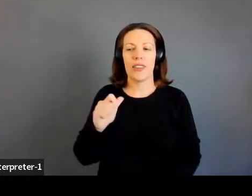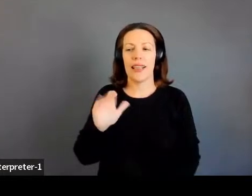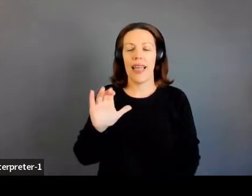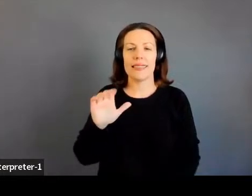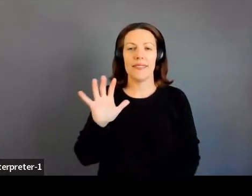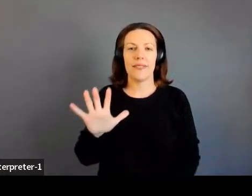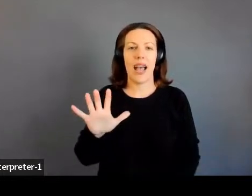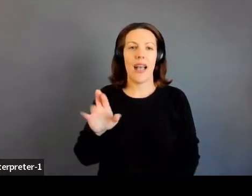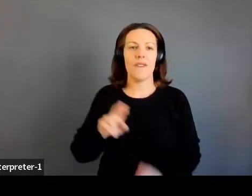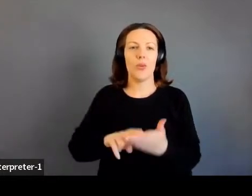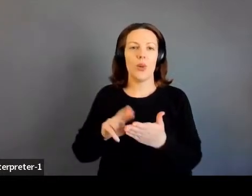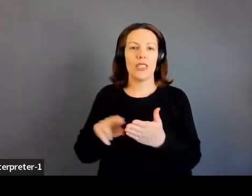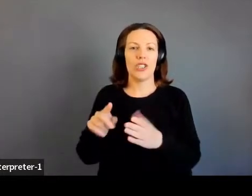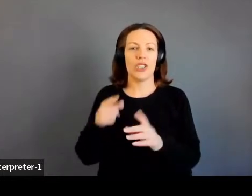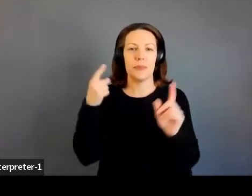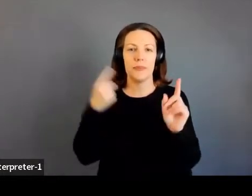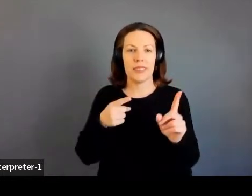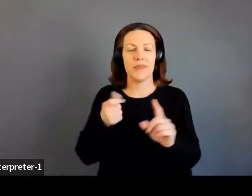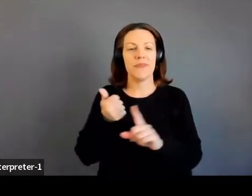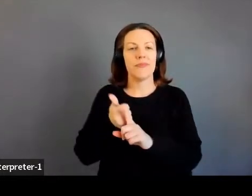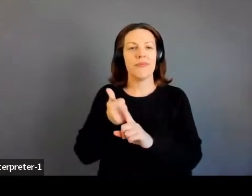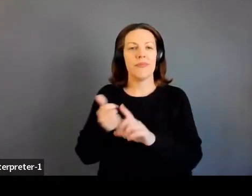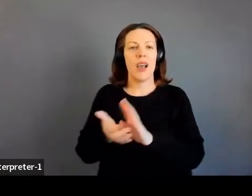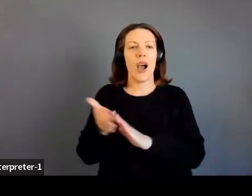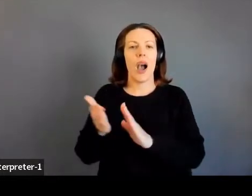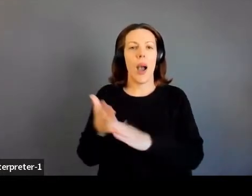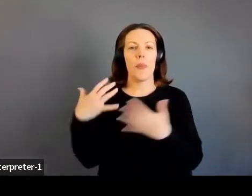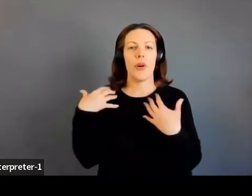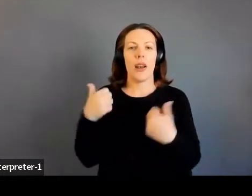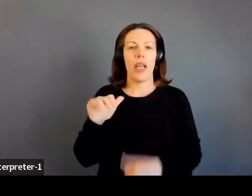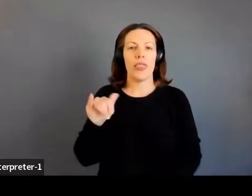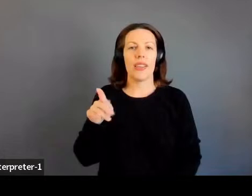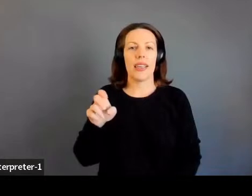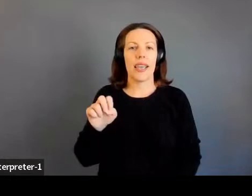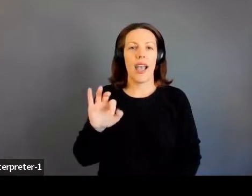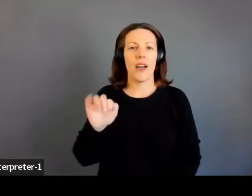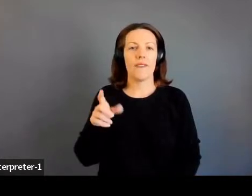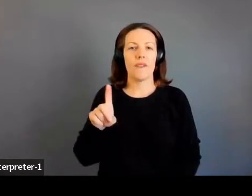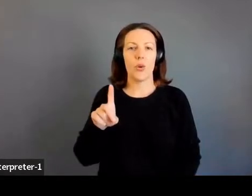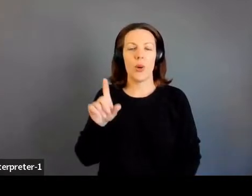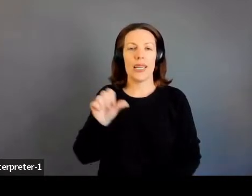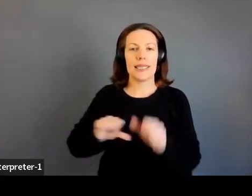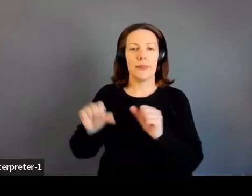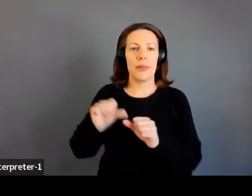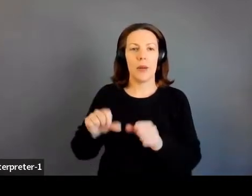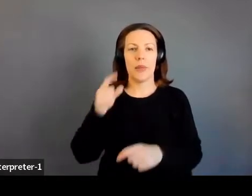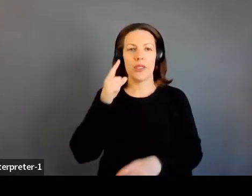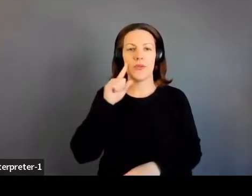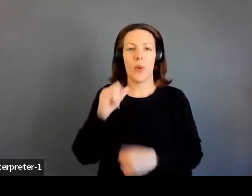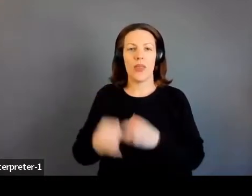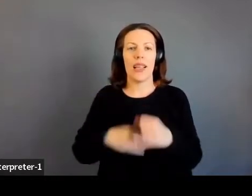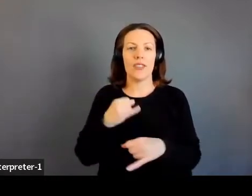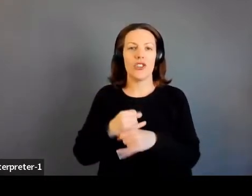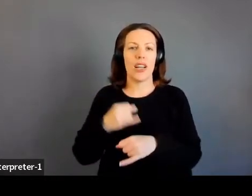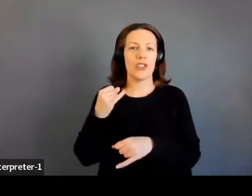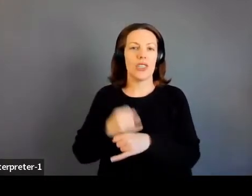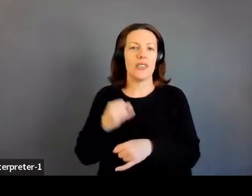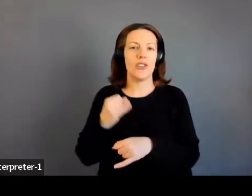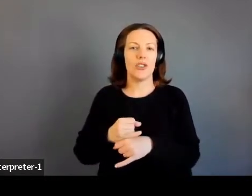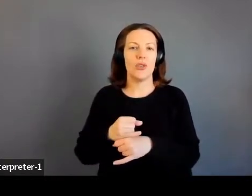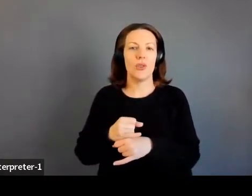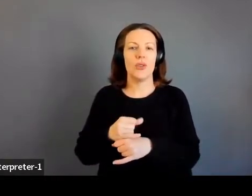Mission, during which she operated healthcare and fluid experiments on behalf of the International Institute for